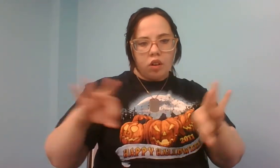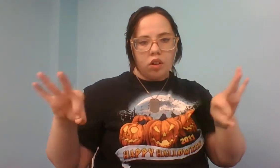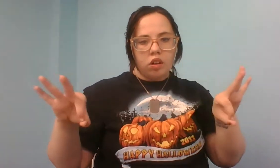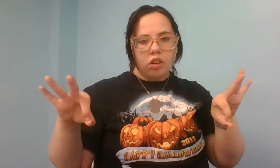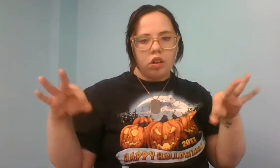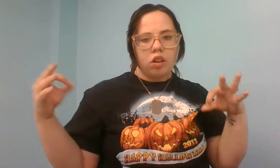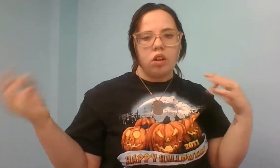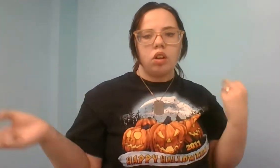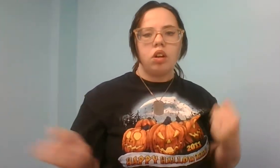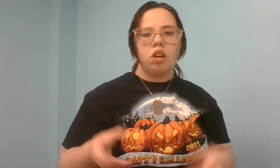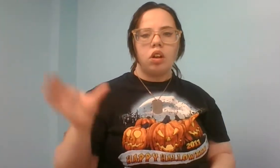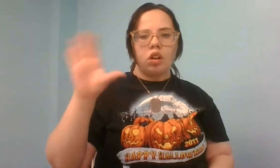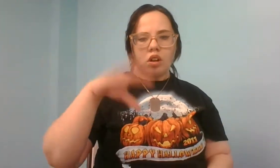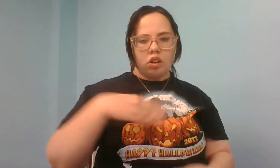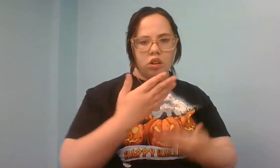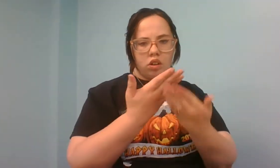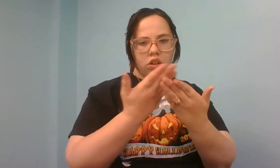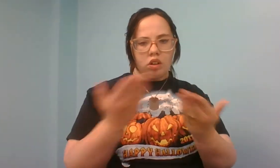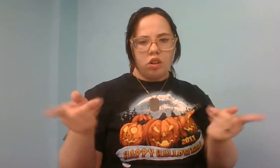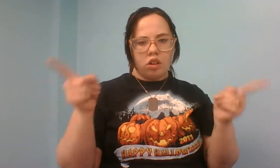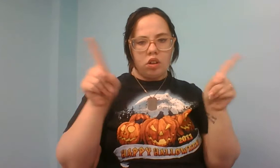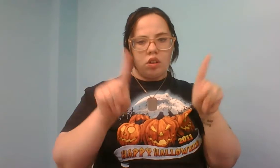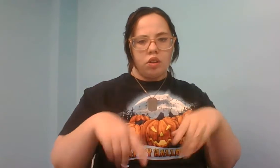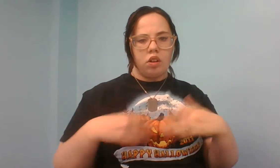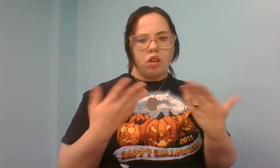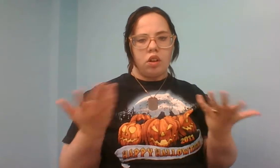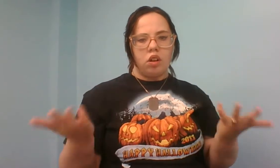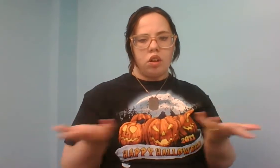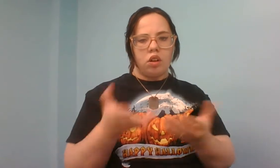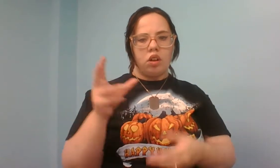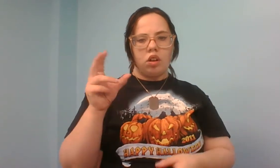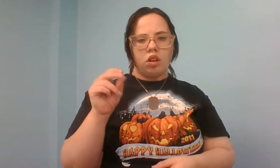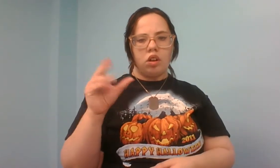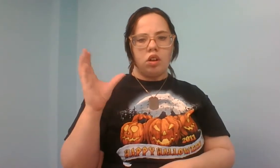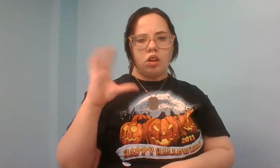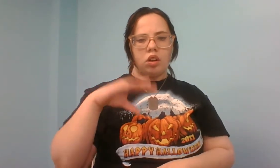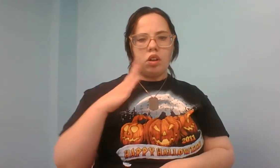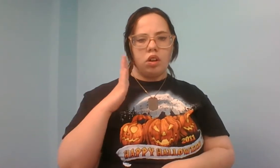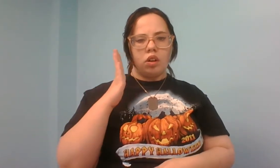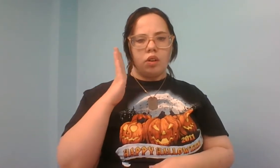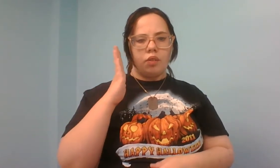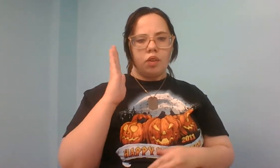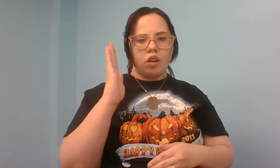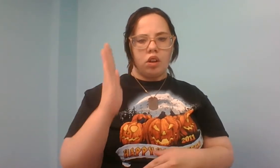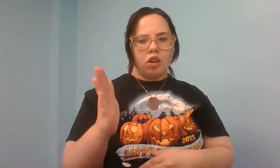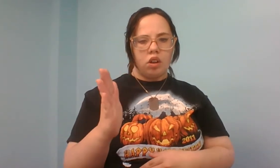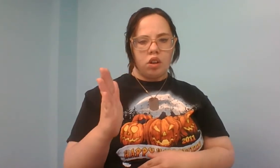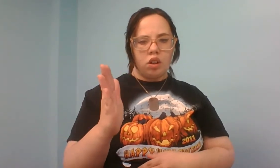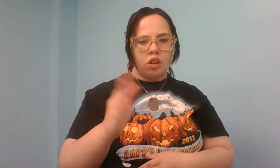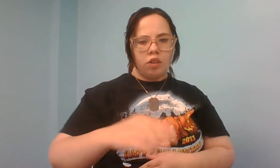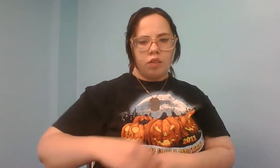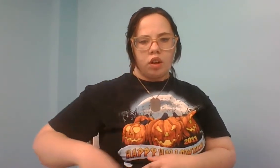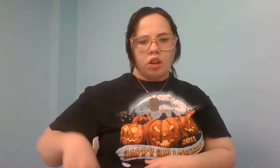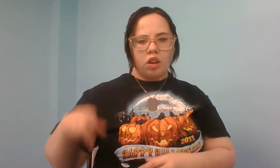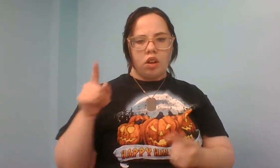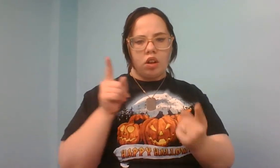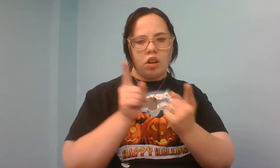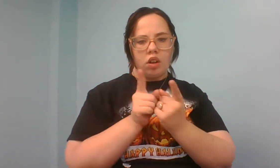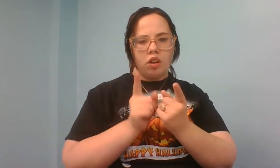Strange things that happen here, no stranger would it be If we met at